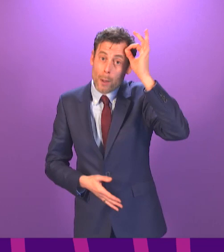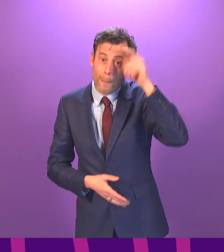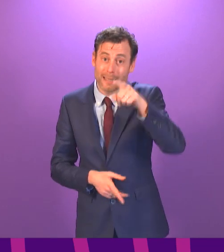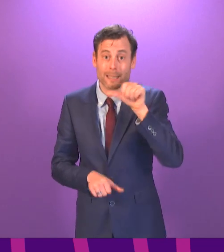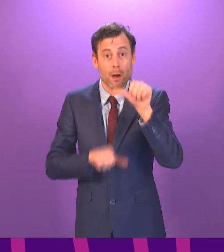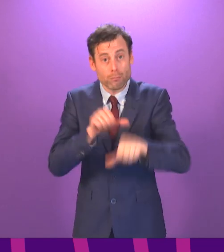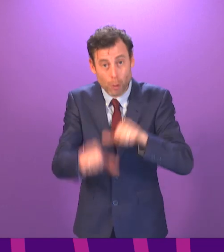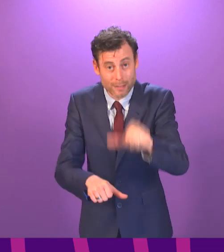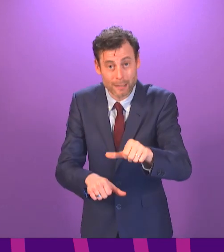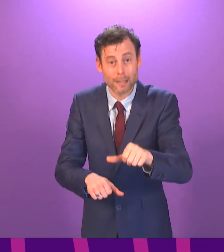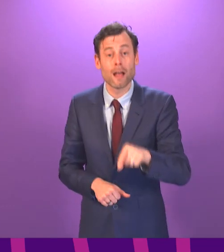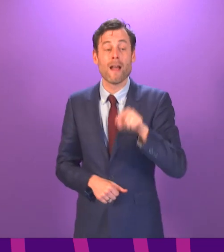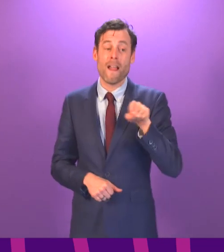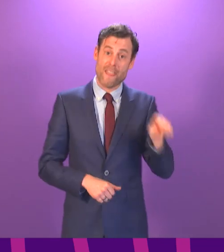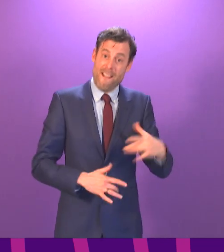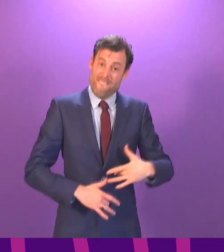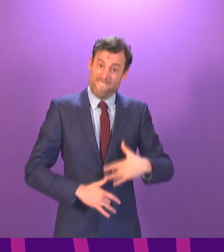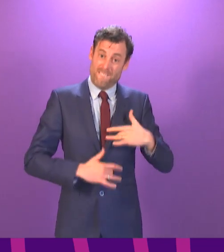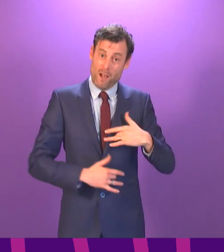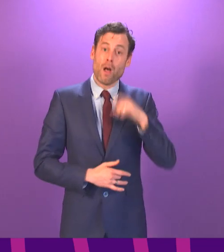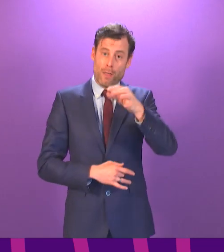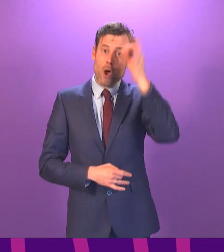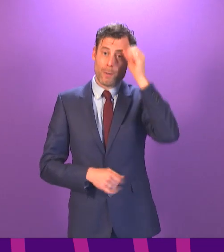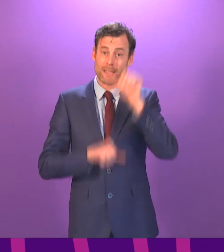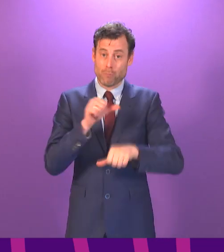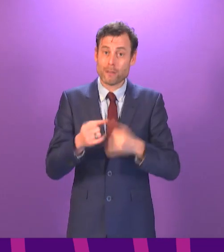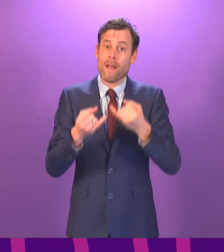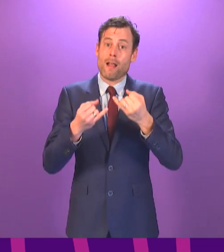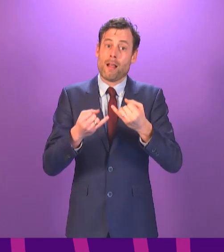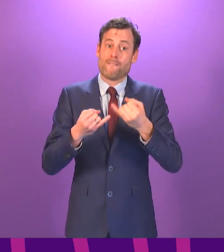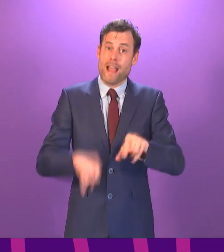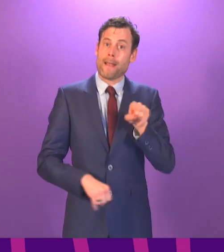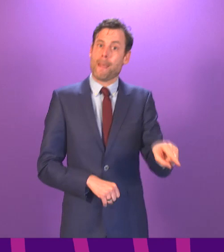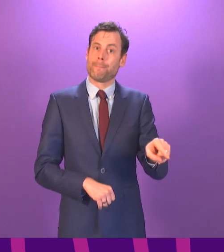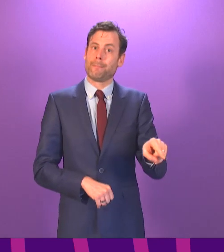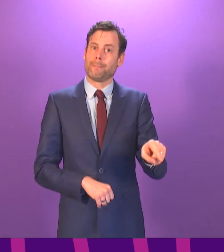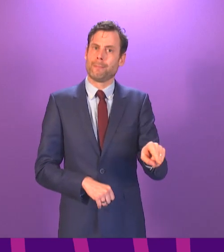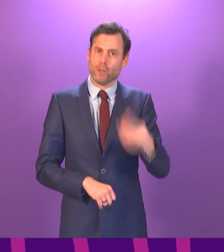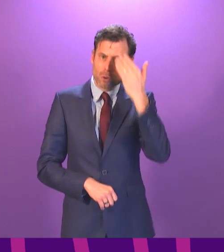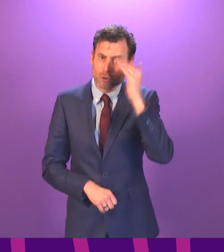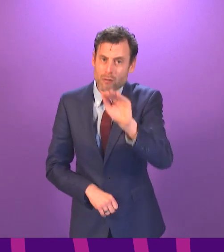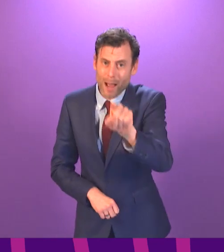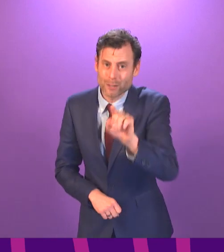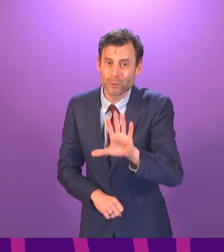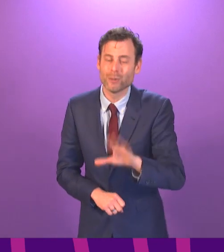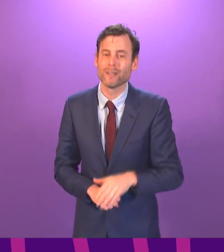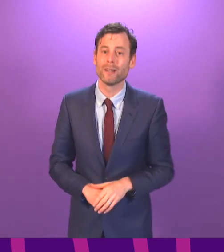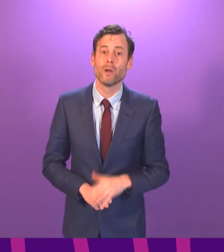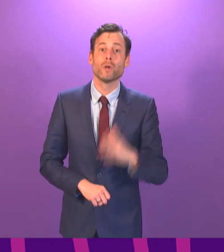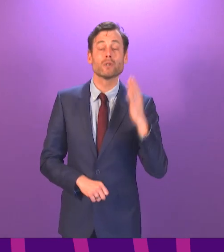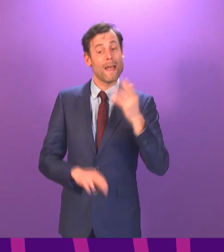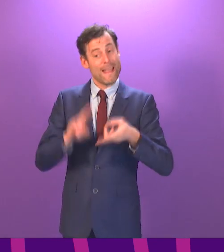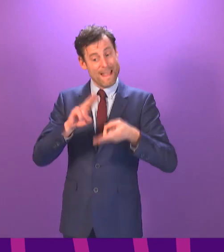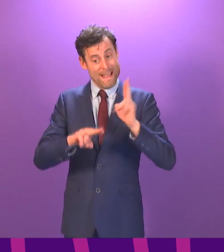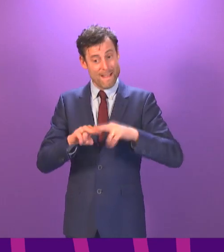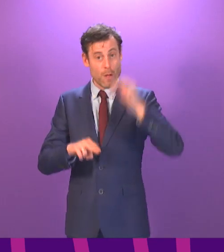process is now letting them down as well, and I think it's important not to lose sight of that. So when the committee has concluded its work, and I